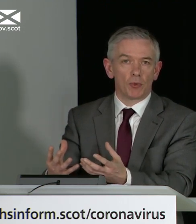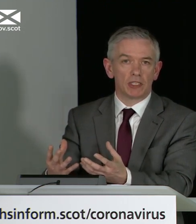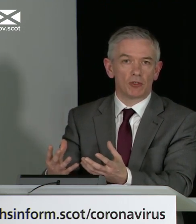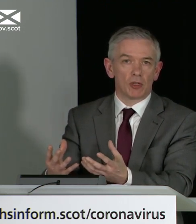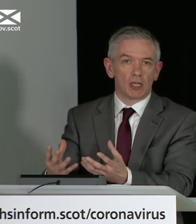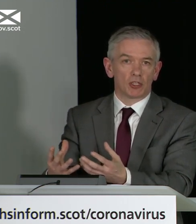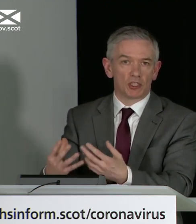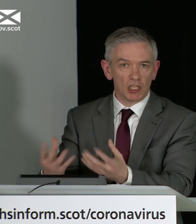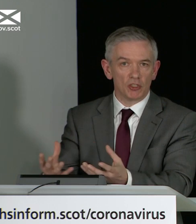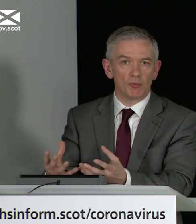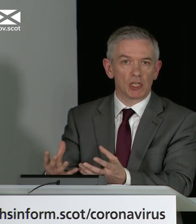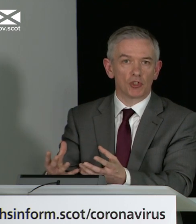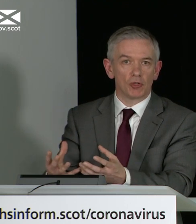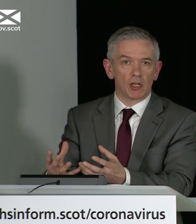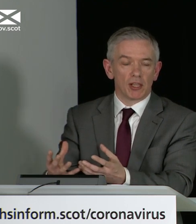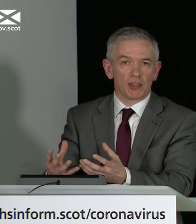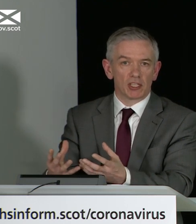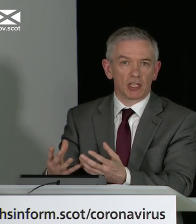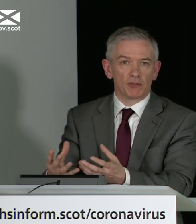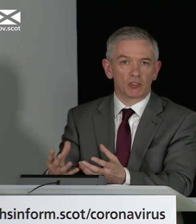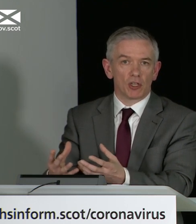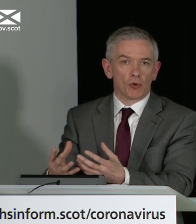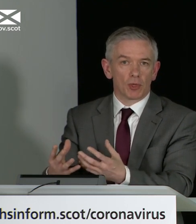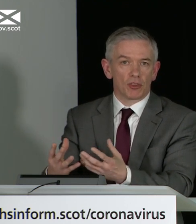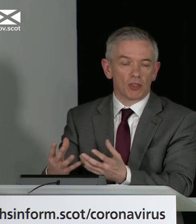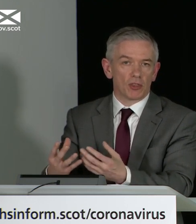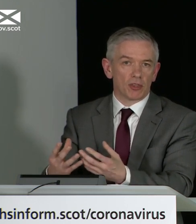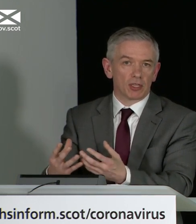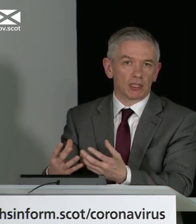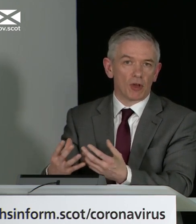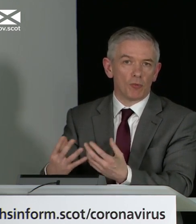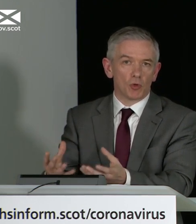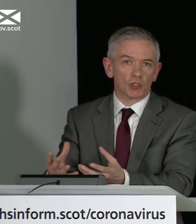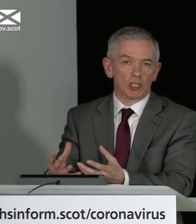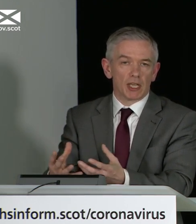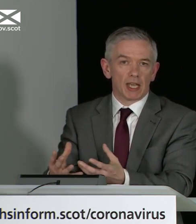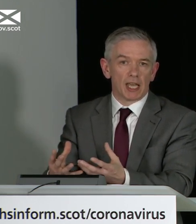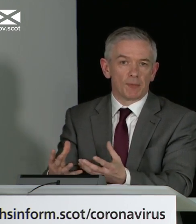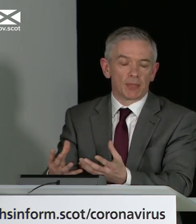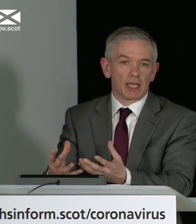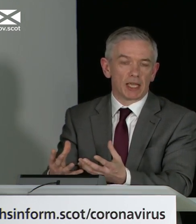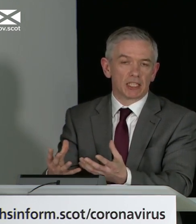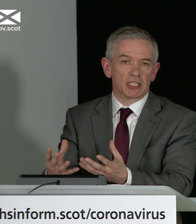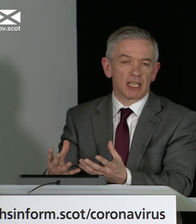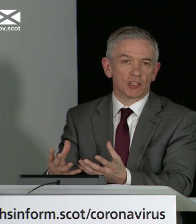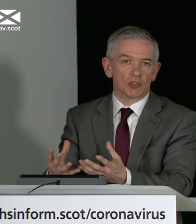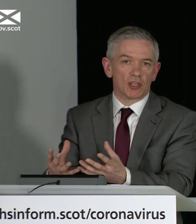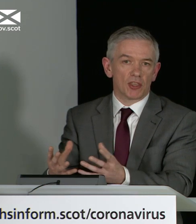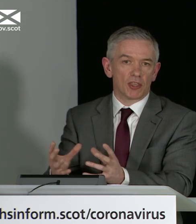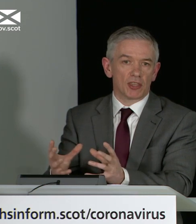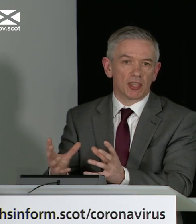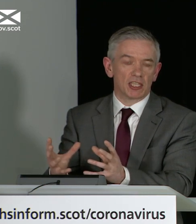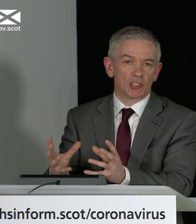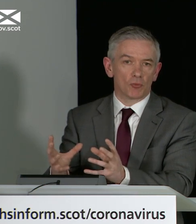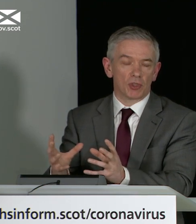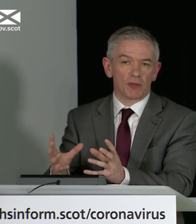I say, we need to continue to make sure that that's delivered with the kind of utmost sense that